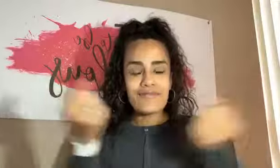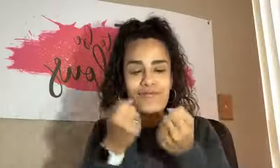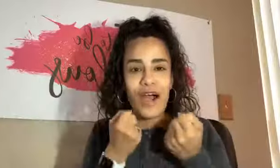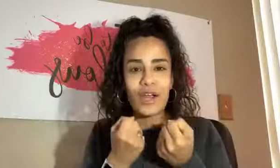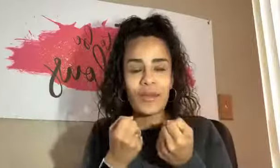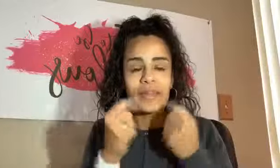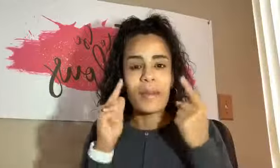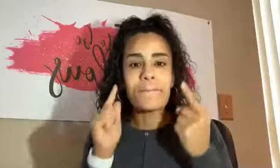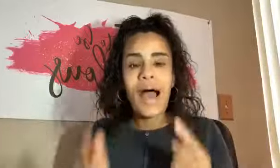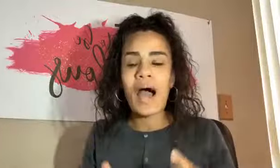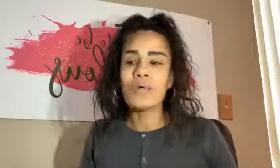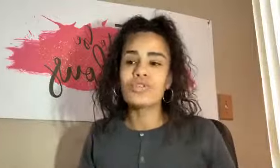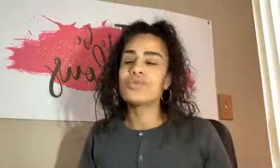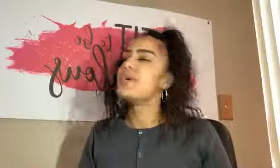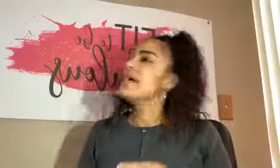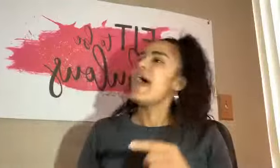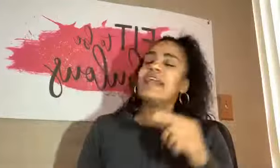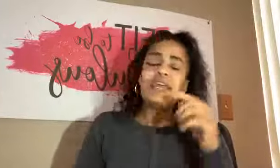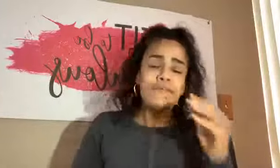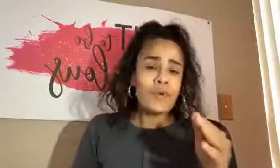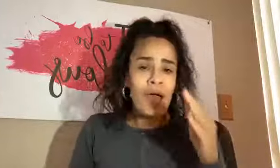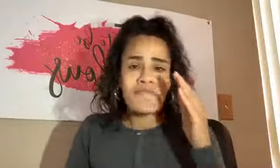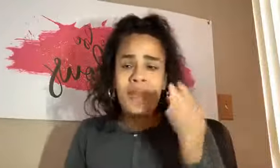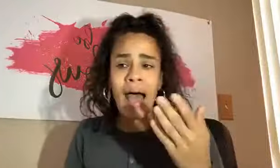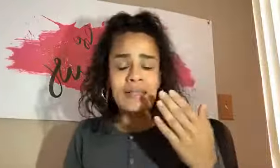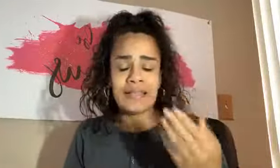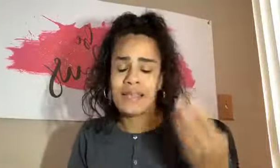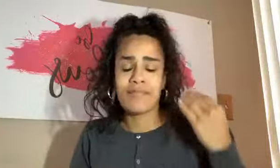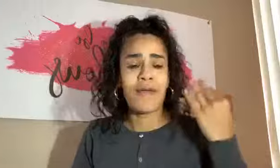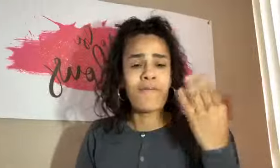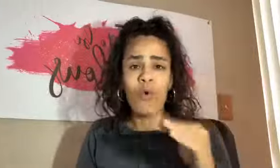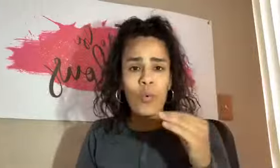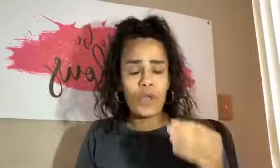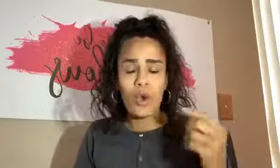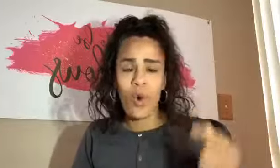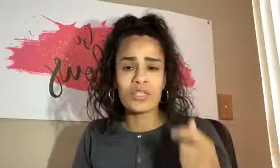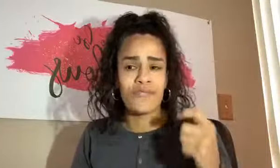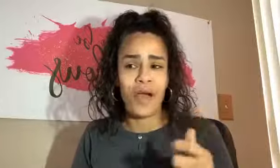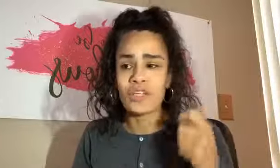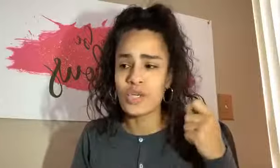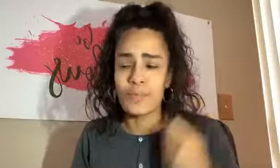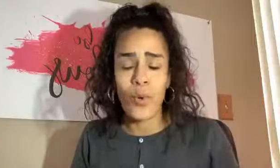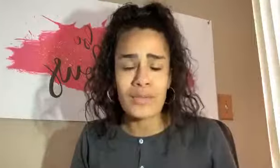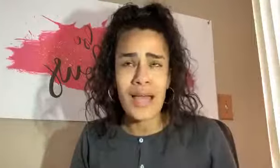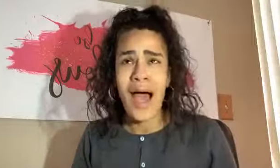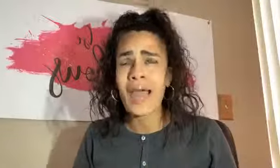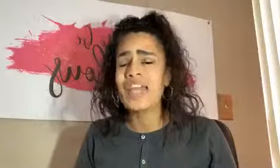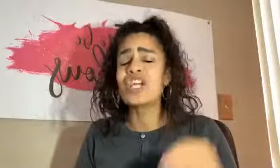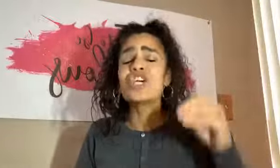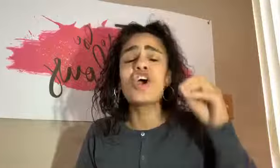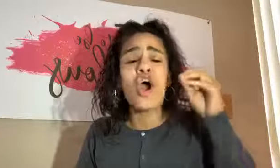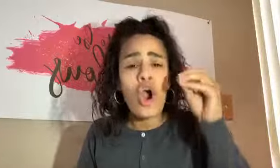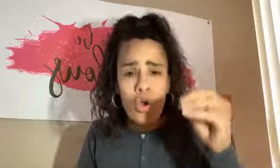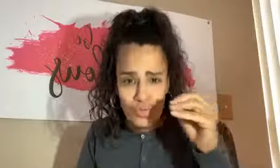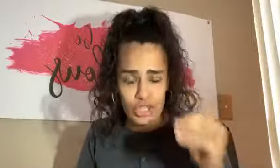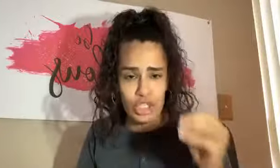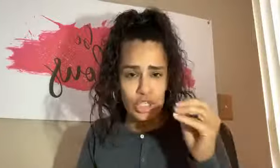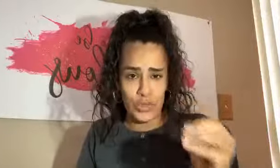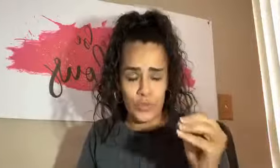environment that empowers you. And if you have not taken my four-week course, Find Your Boss, I encourage you